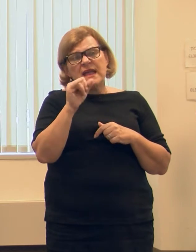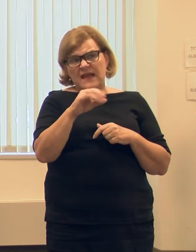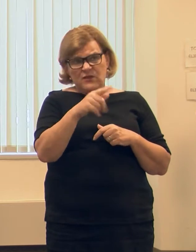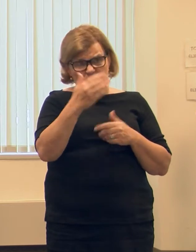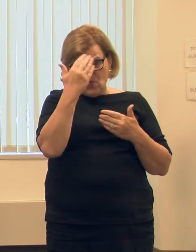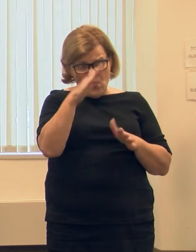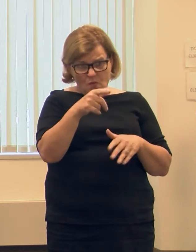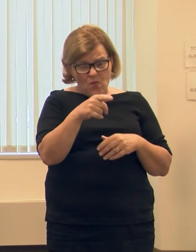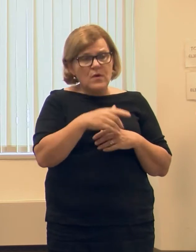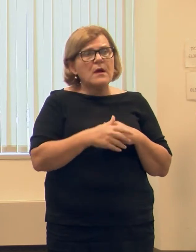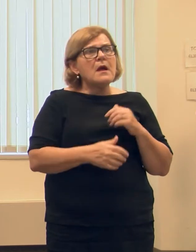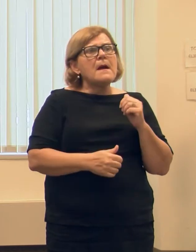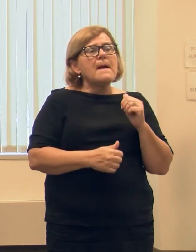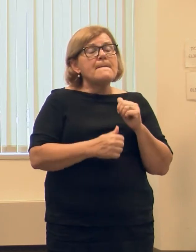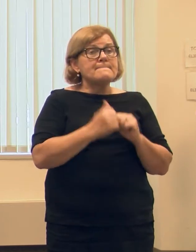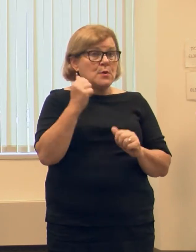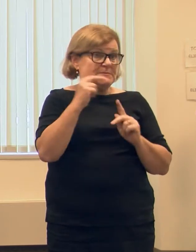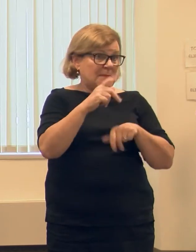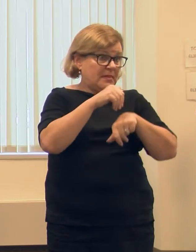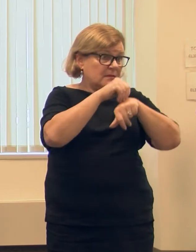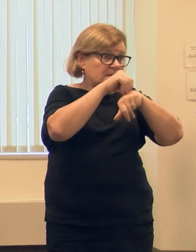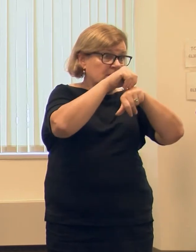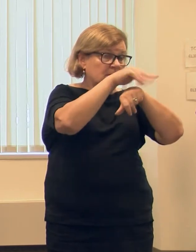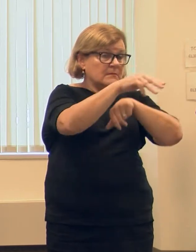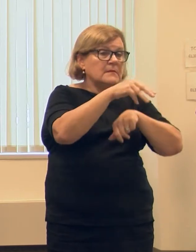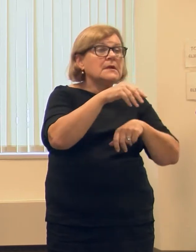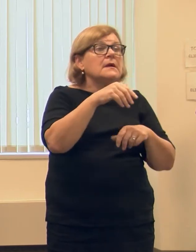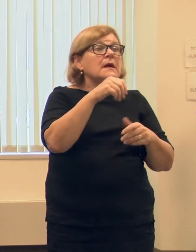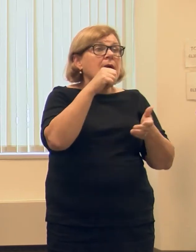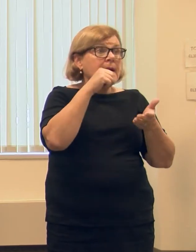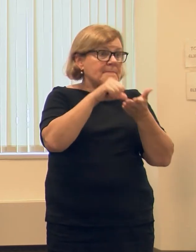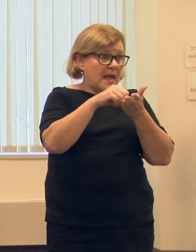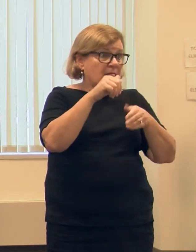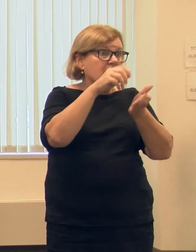weren't aware, most absentee ballots require a stamp.